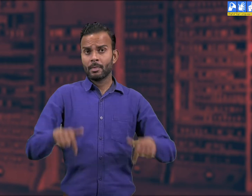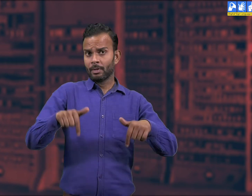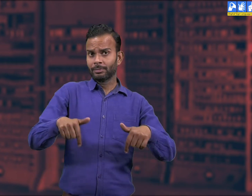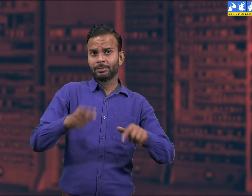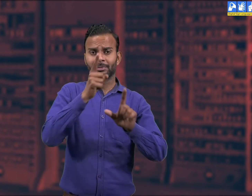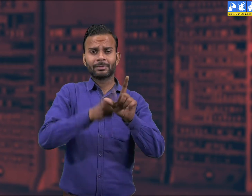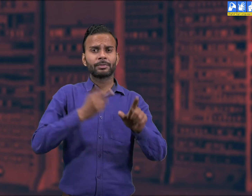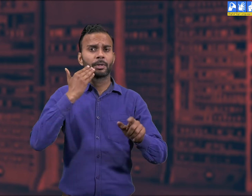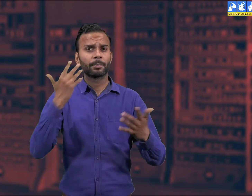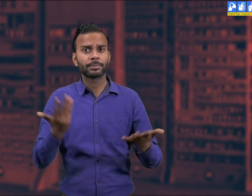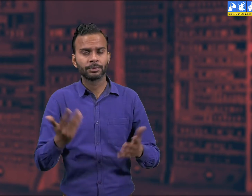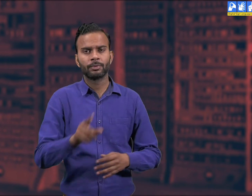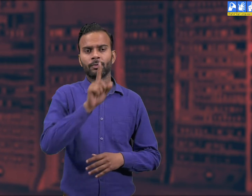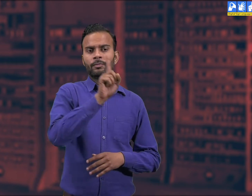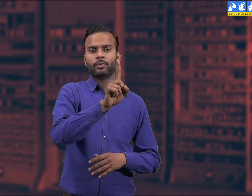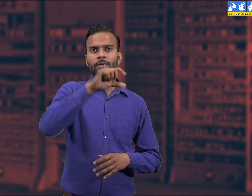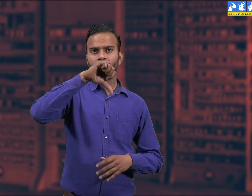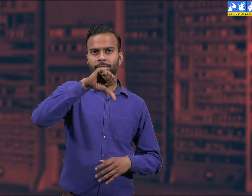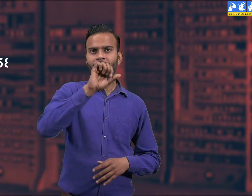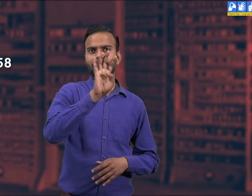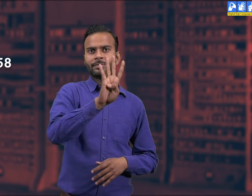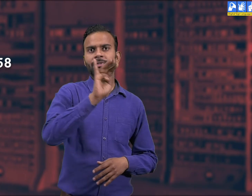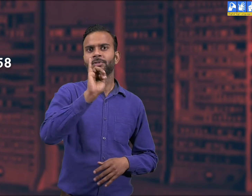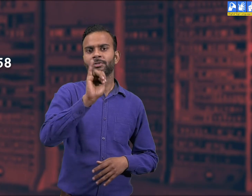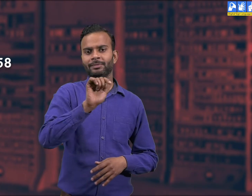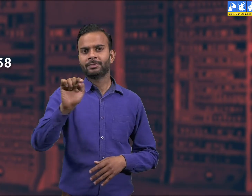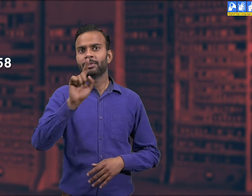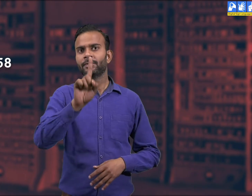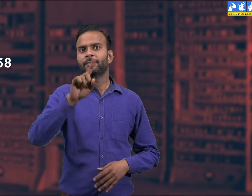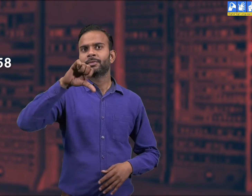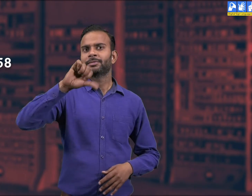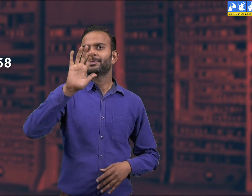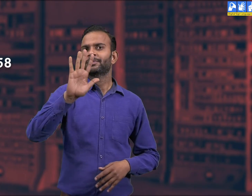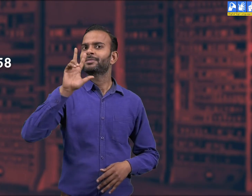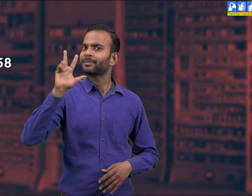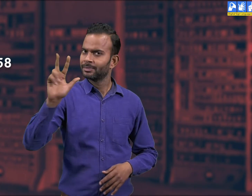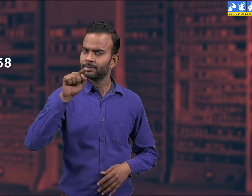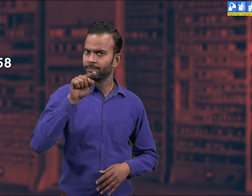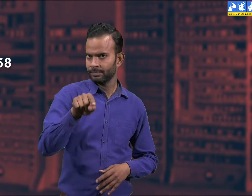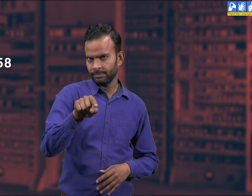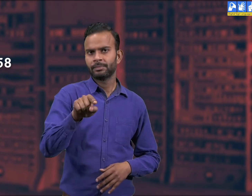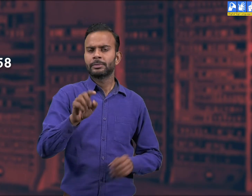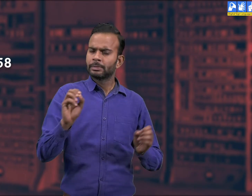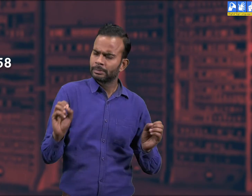The first generation of computer was in the period of 1946 to